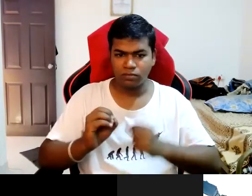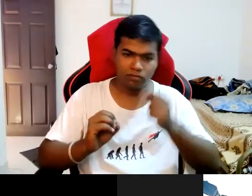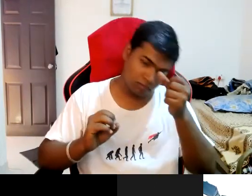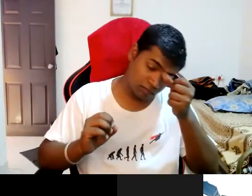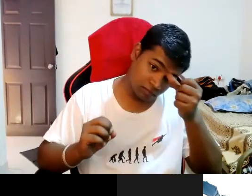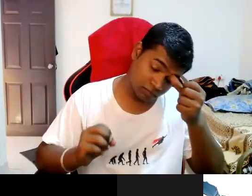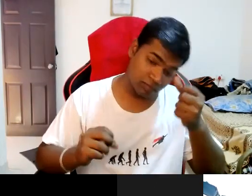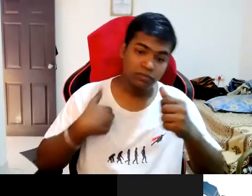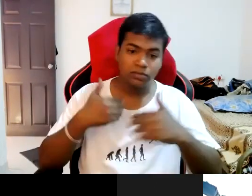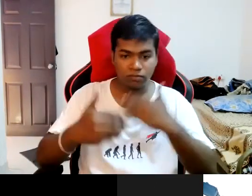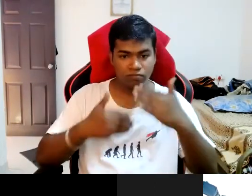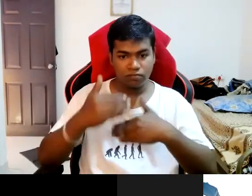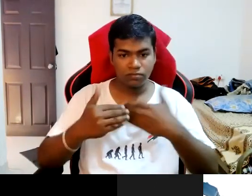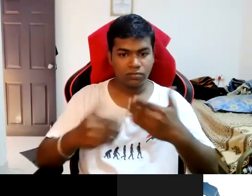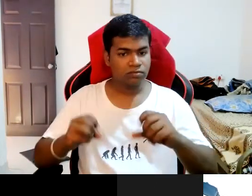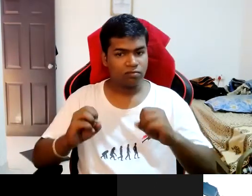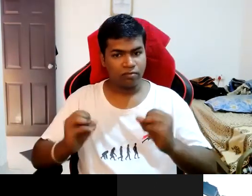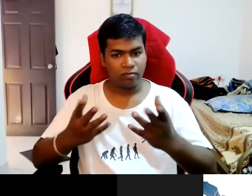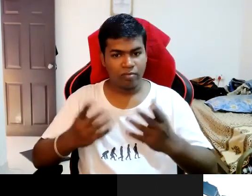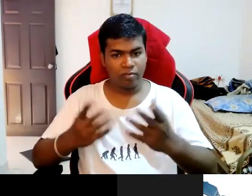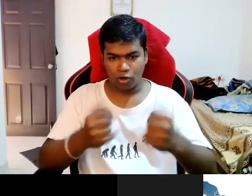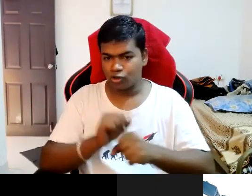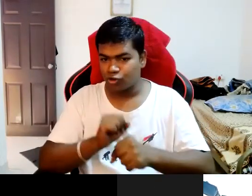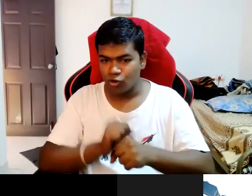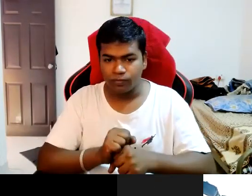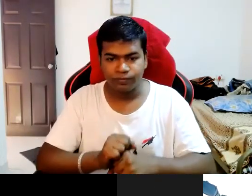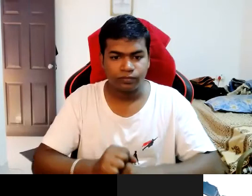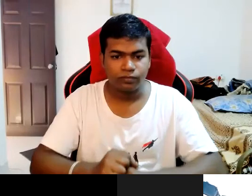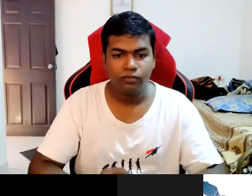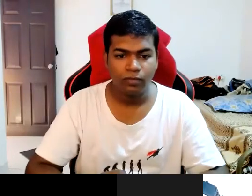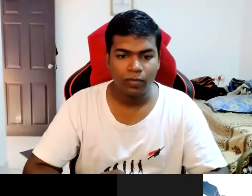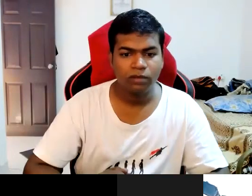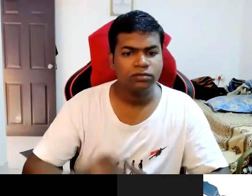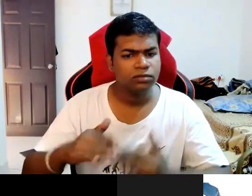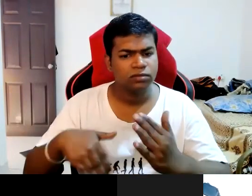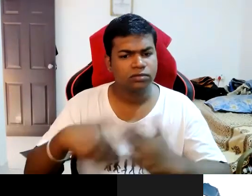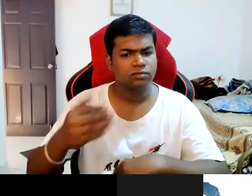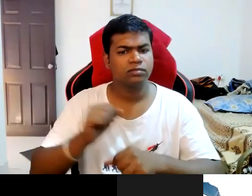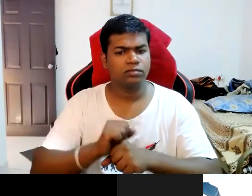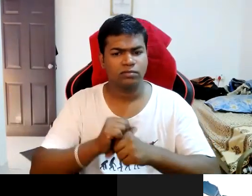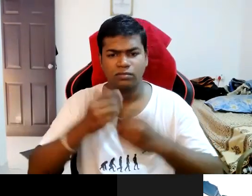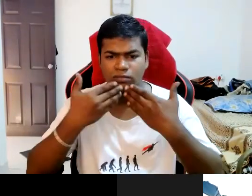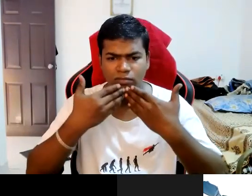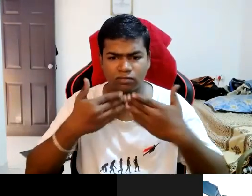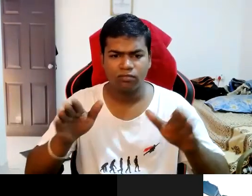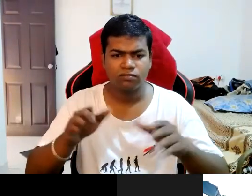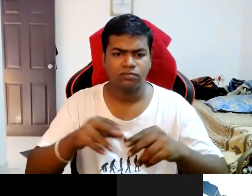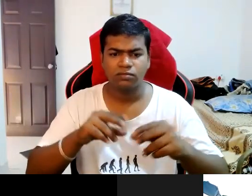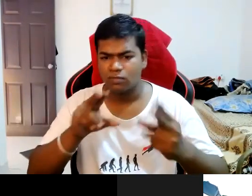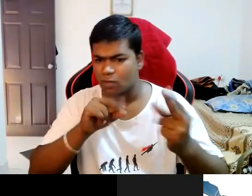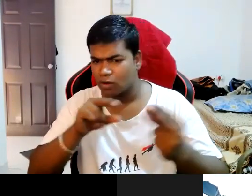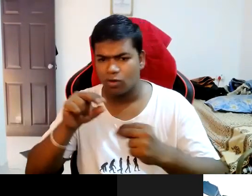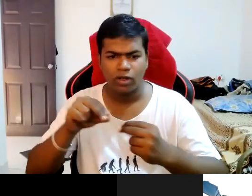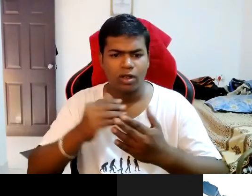career is started in my current job but afterwards i started open up i started talking